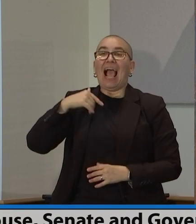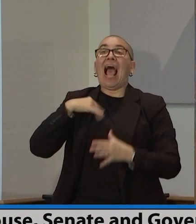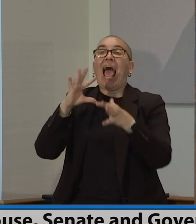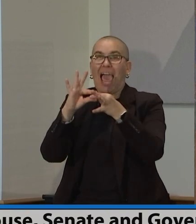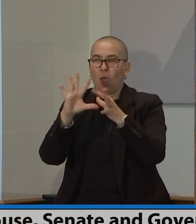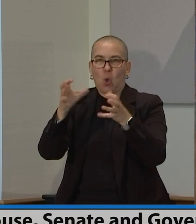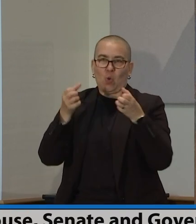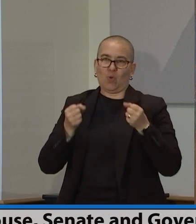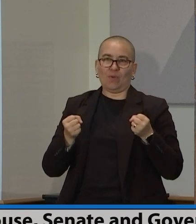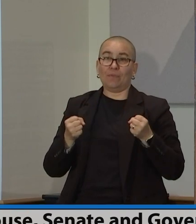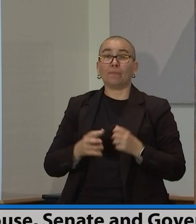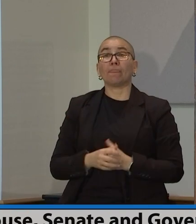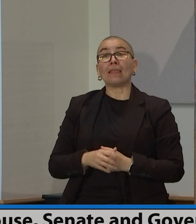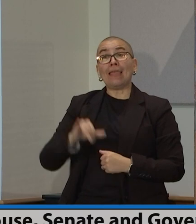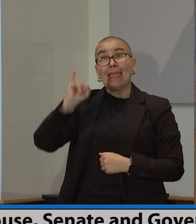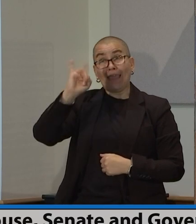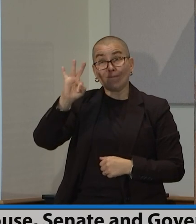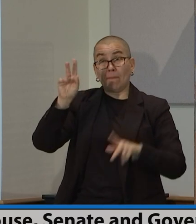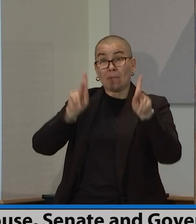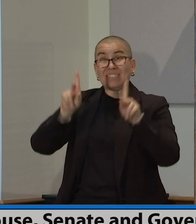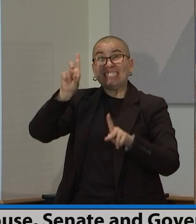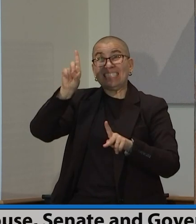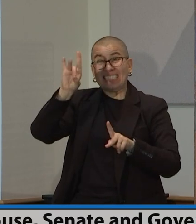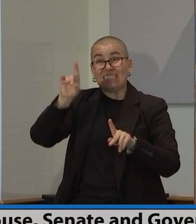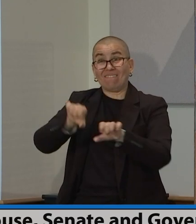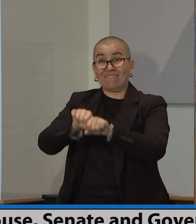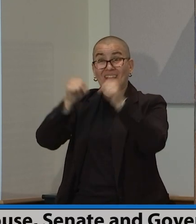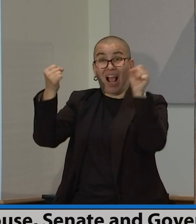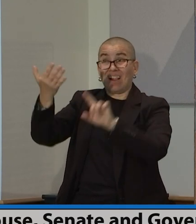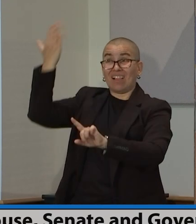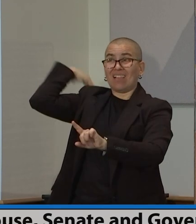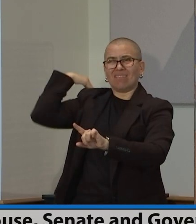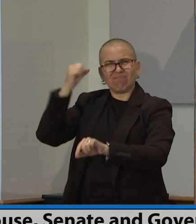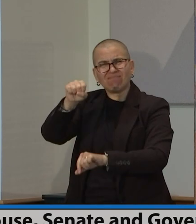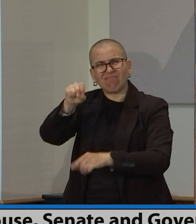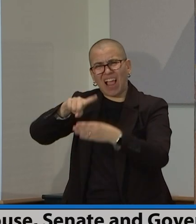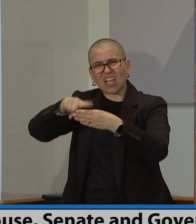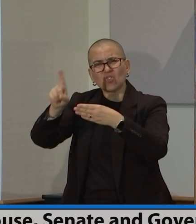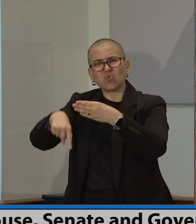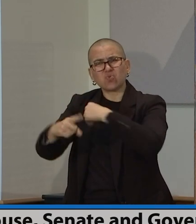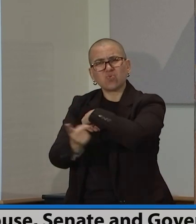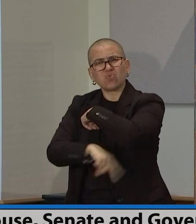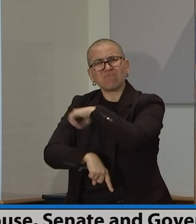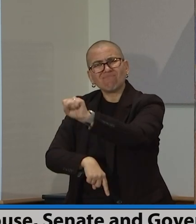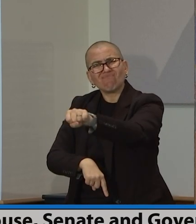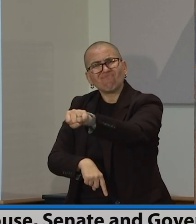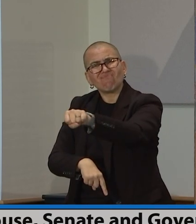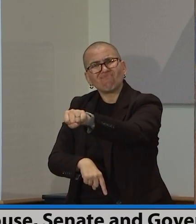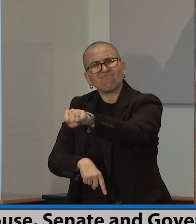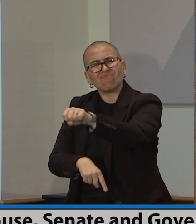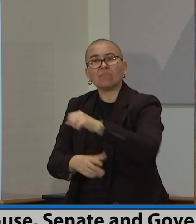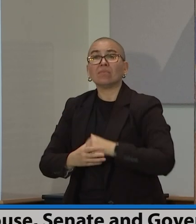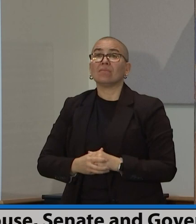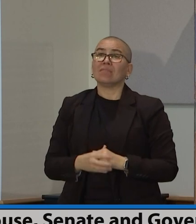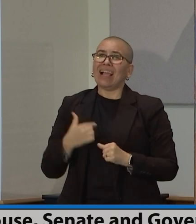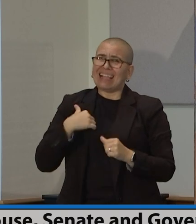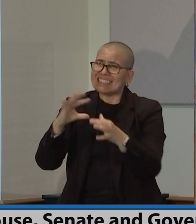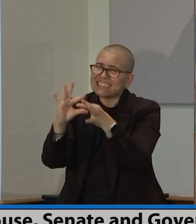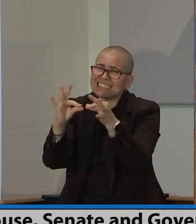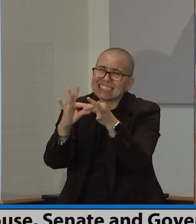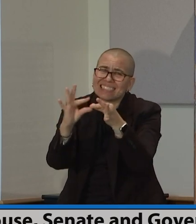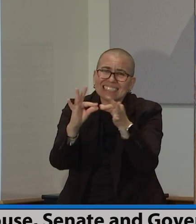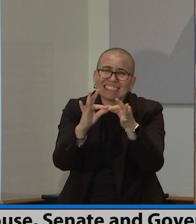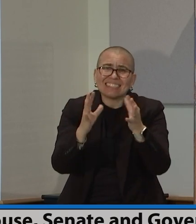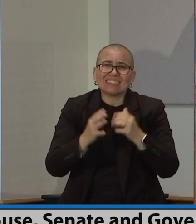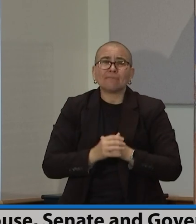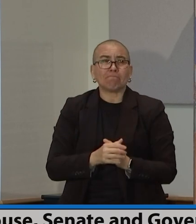violate things, there needs to be consequences for them. I do believe that you, you do that. Um, the thing that I did note is that I think the number and check me on this, the number